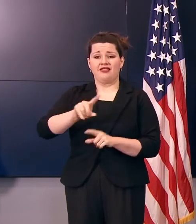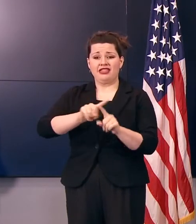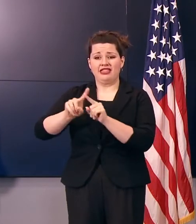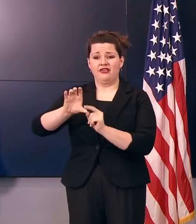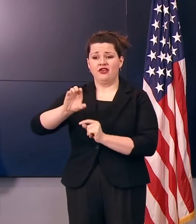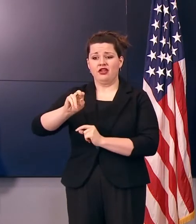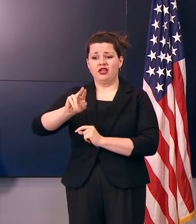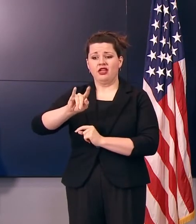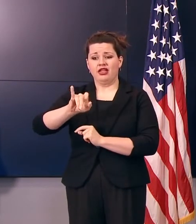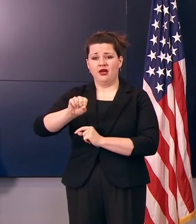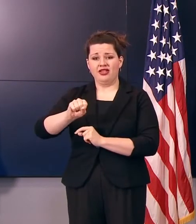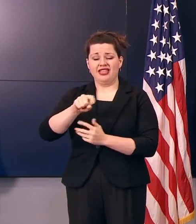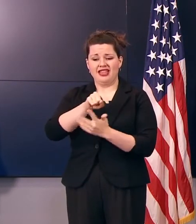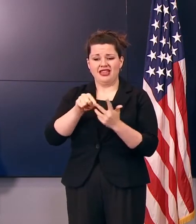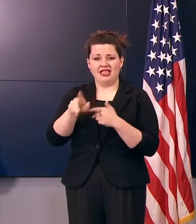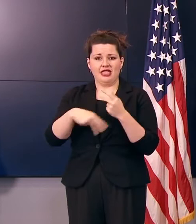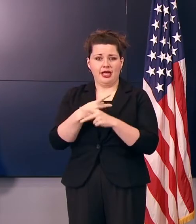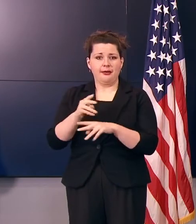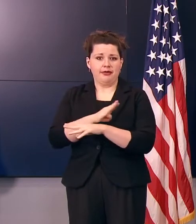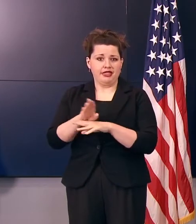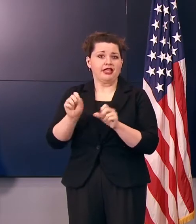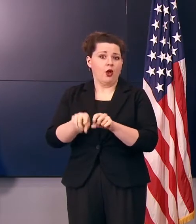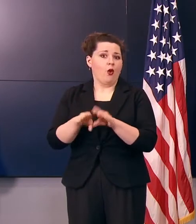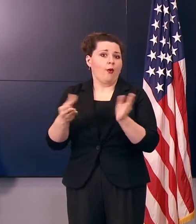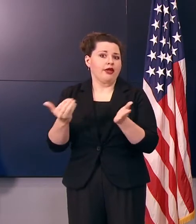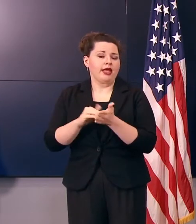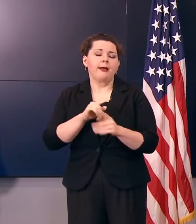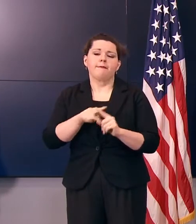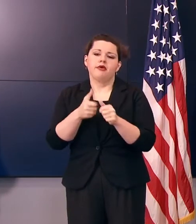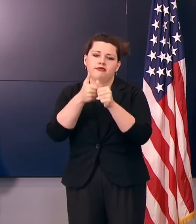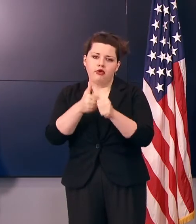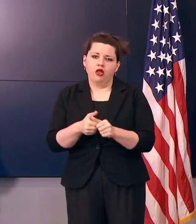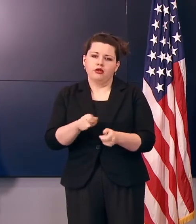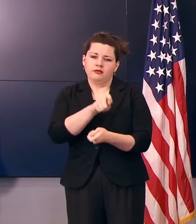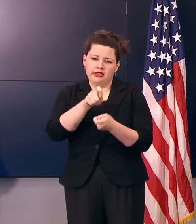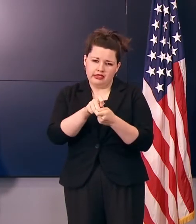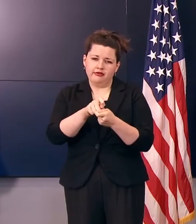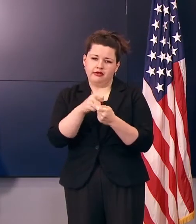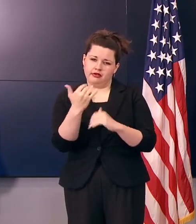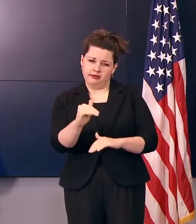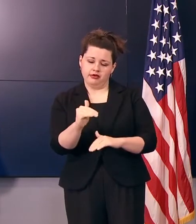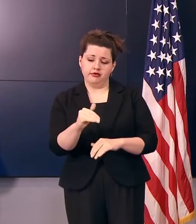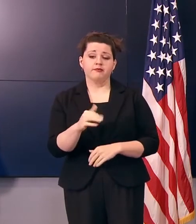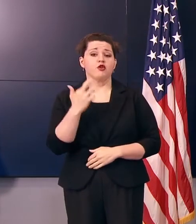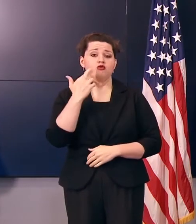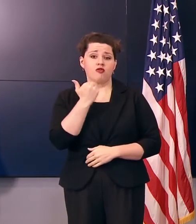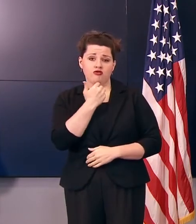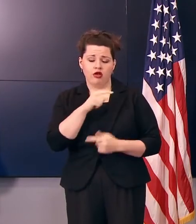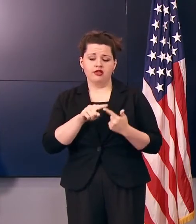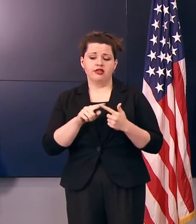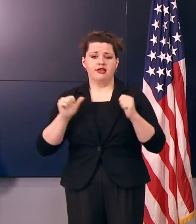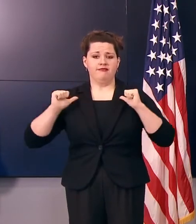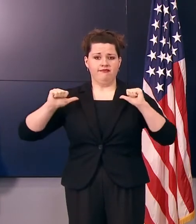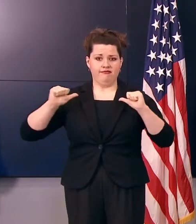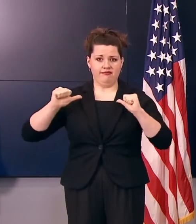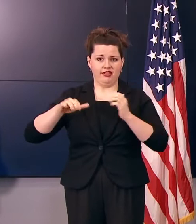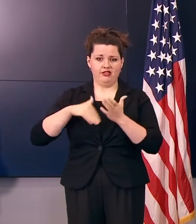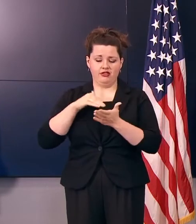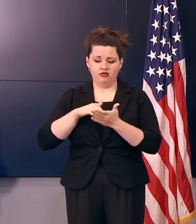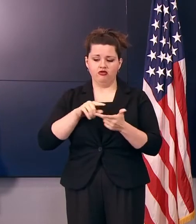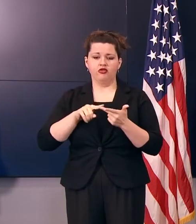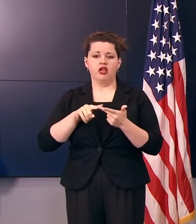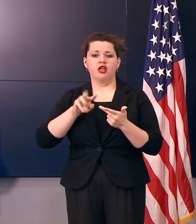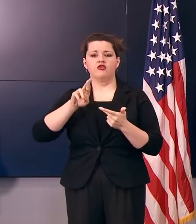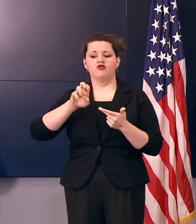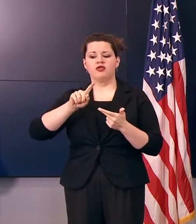following businesses can choose to reopen but must comply with certain restrictions. Restaurants, fitness centers, and retail